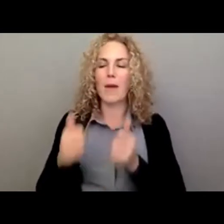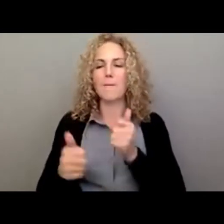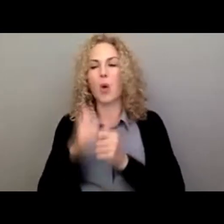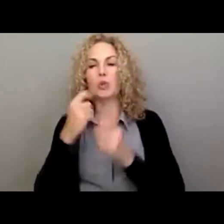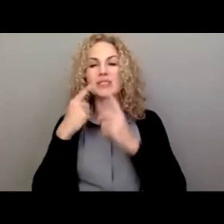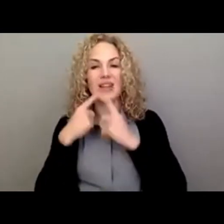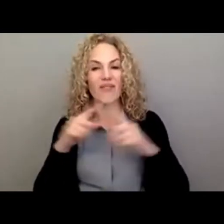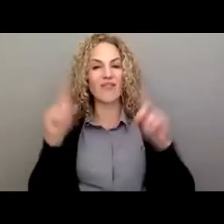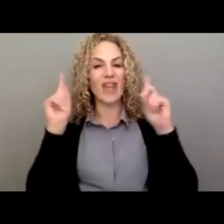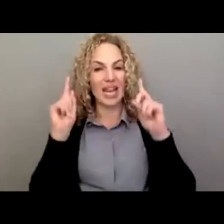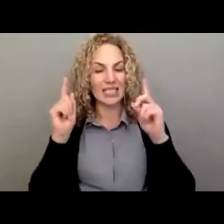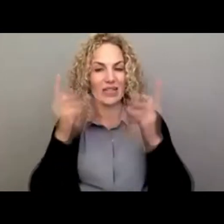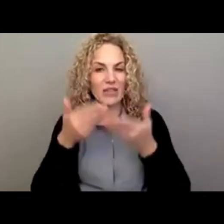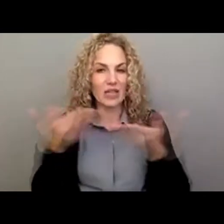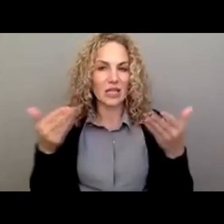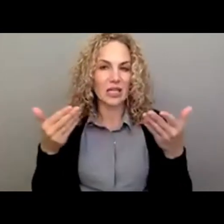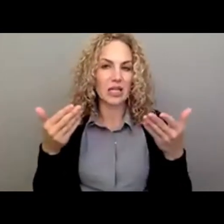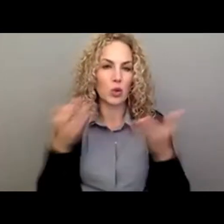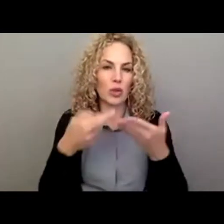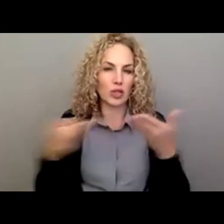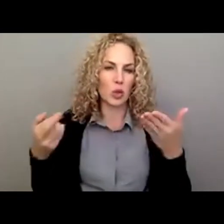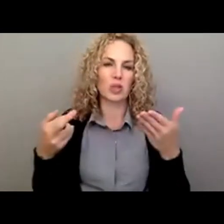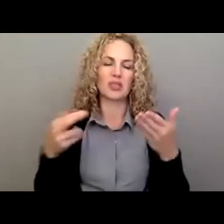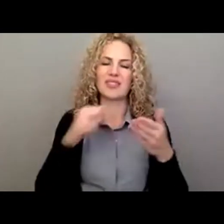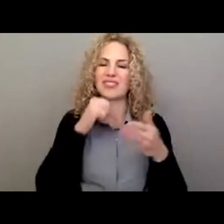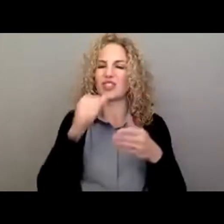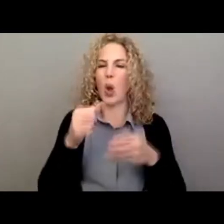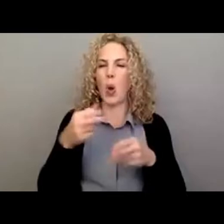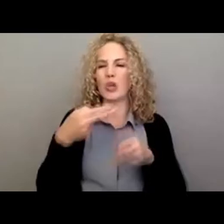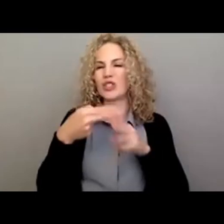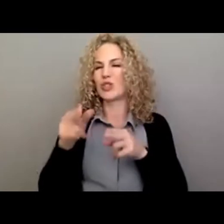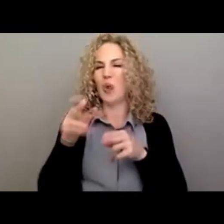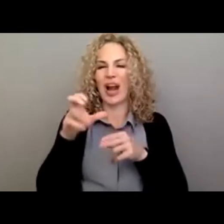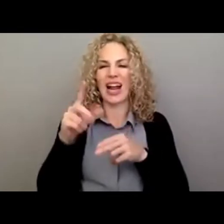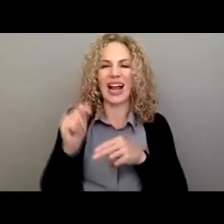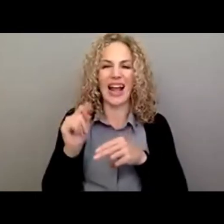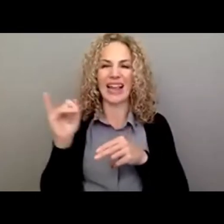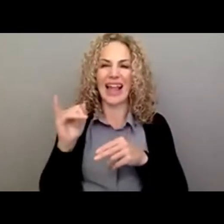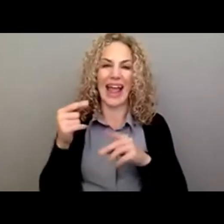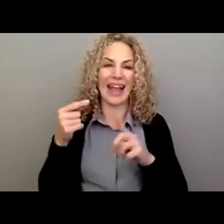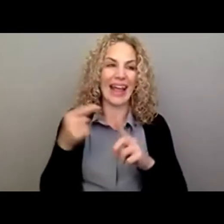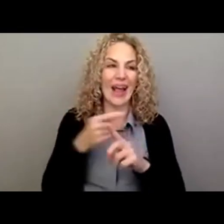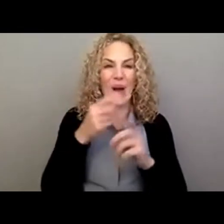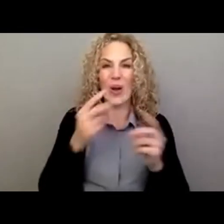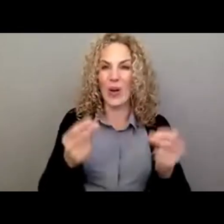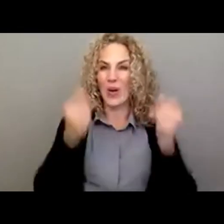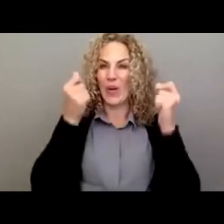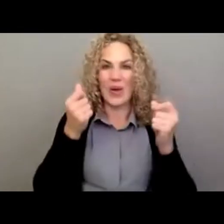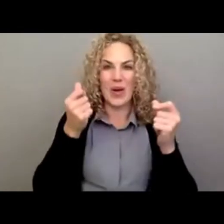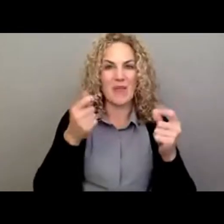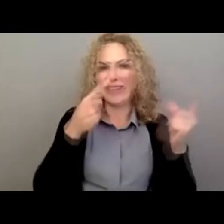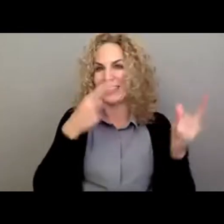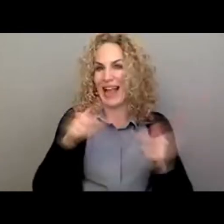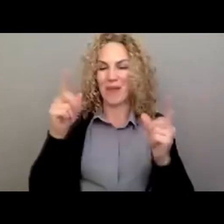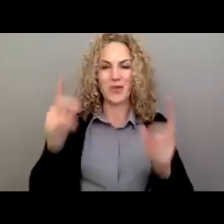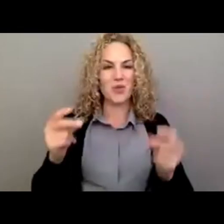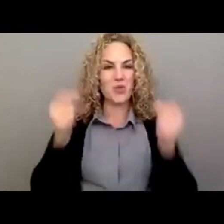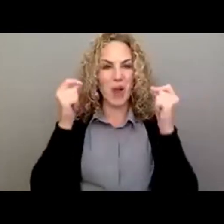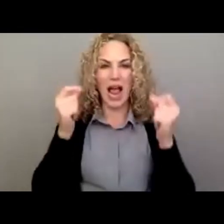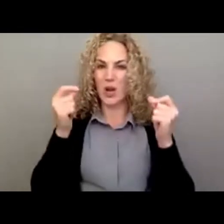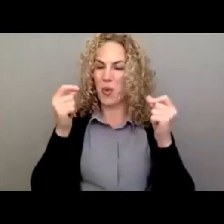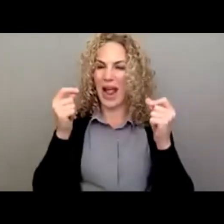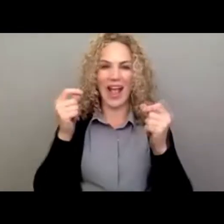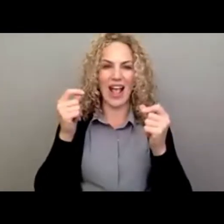tools, right? There are no shortcuts. You can't just make things happen through wholesale